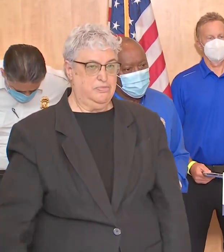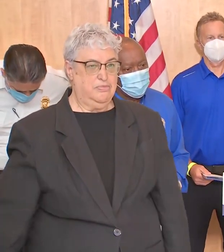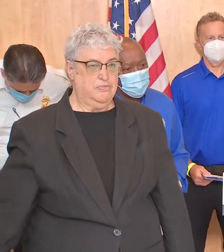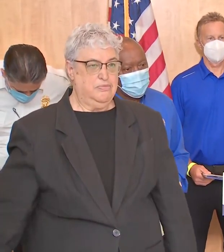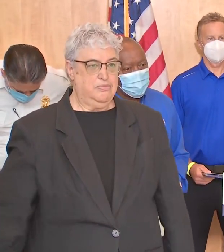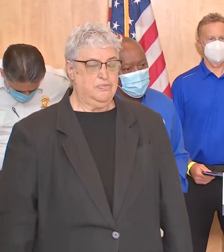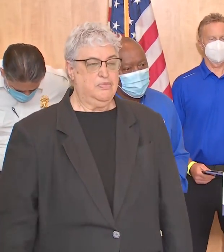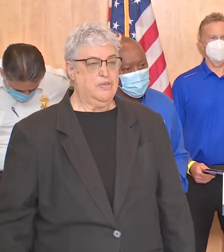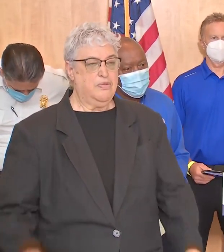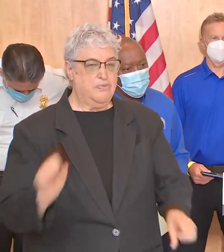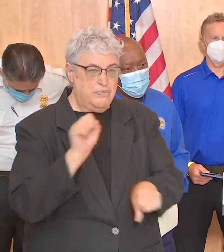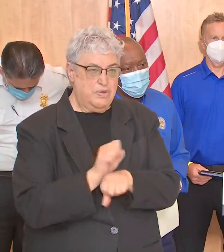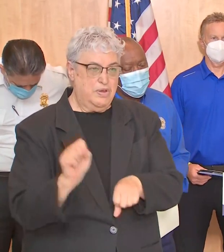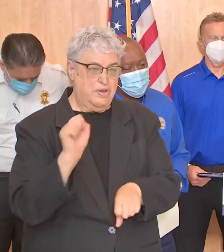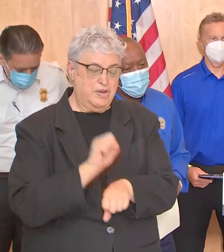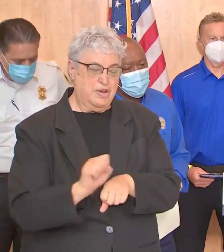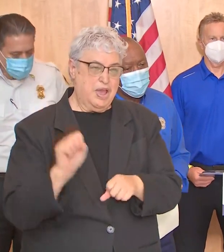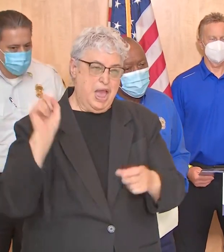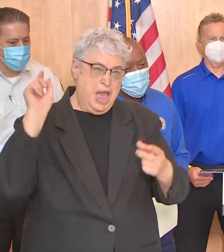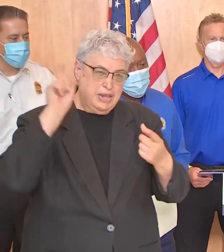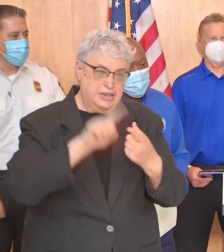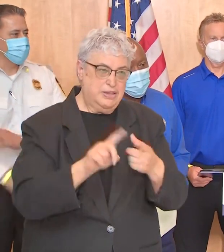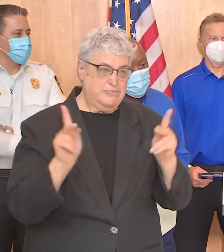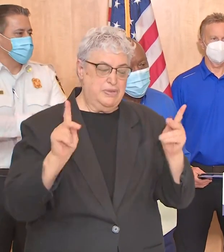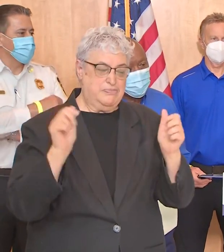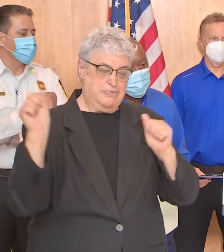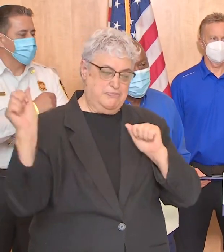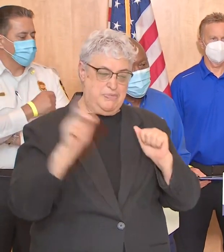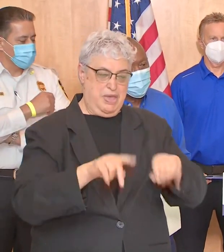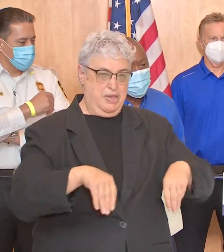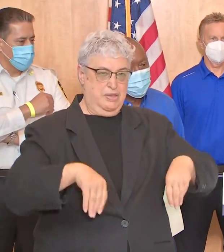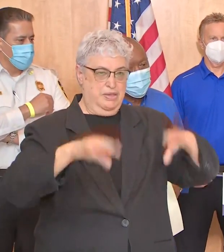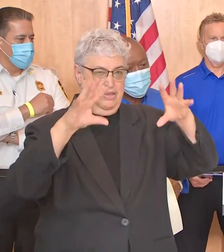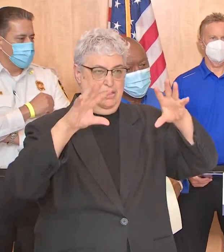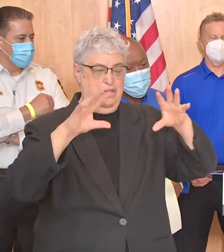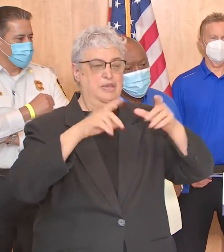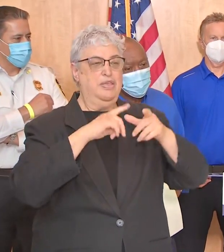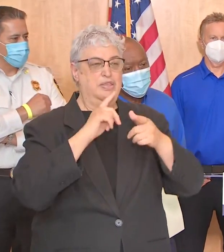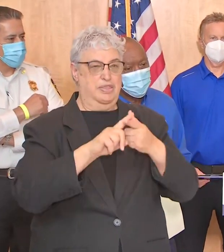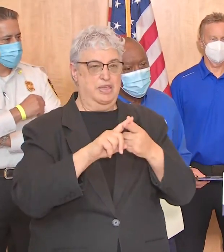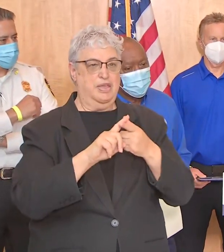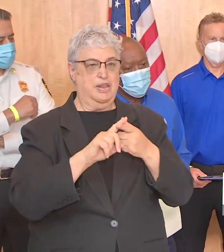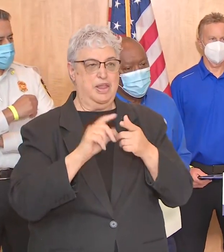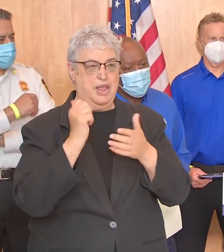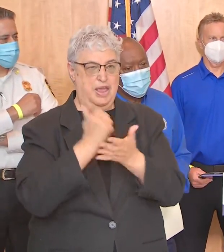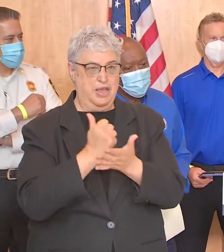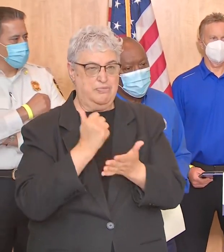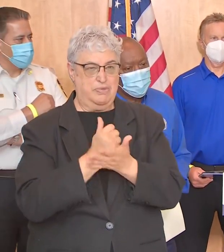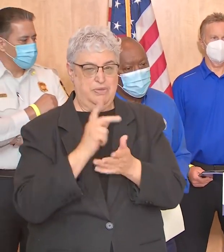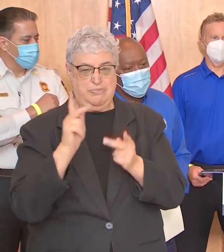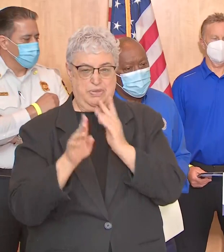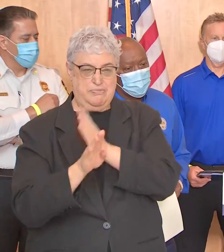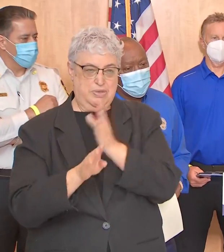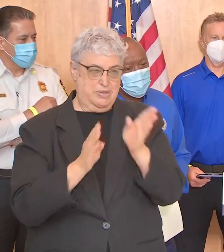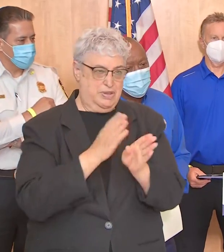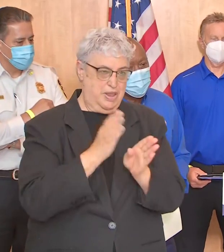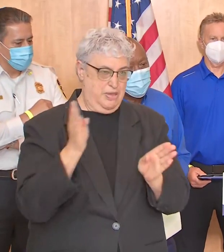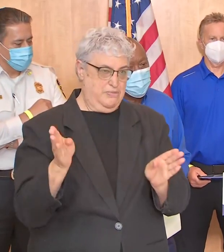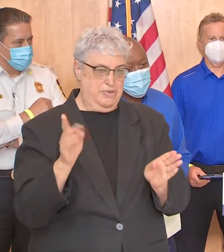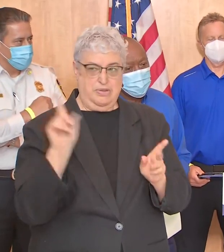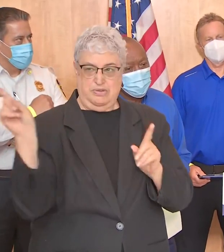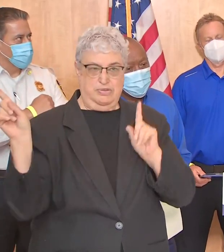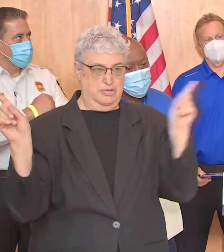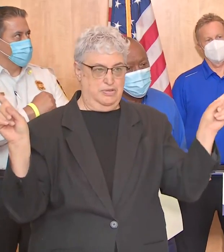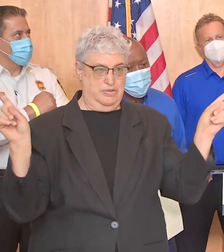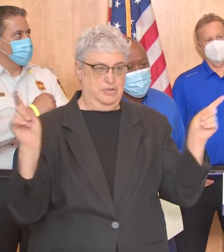work until everyone's power is restored and then we will turn our focus on helping our neighbors I'd